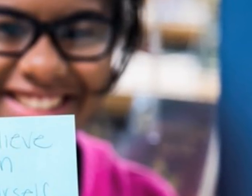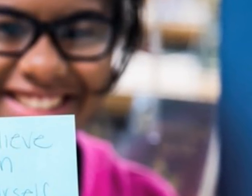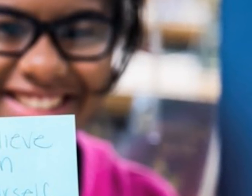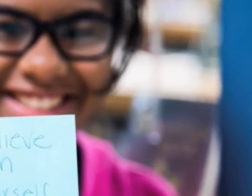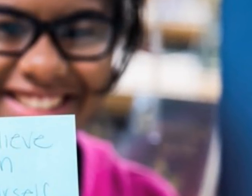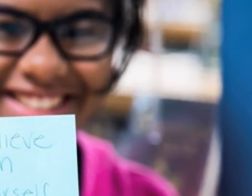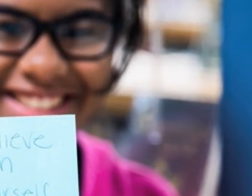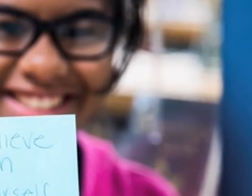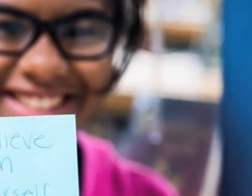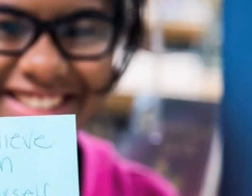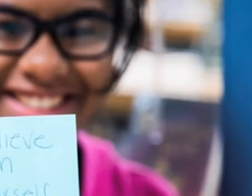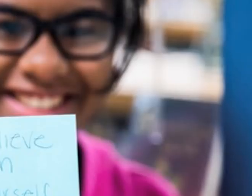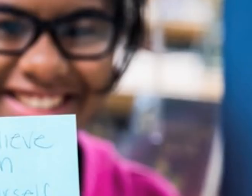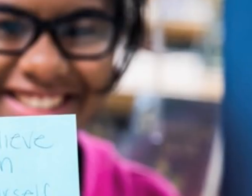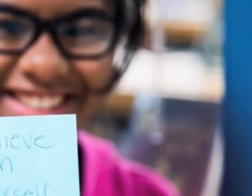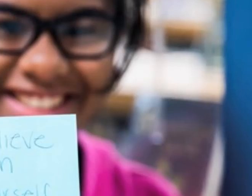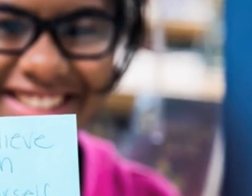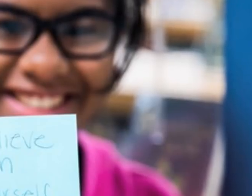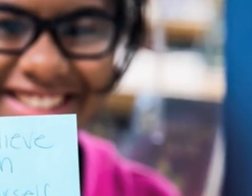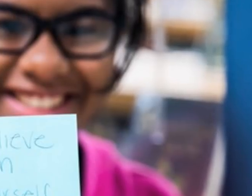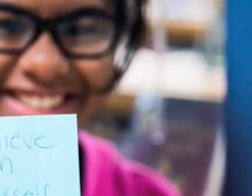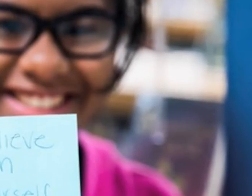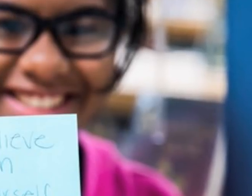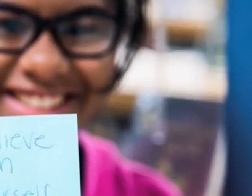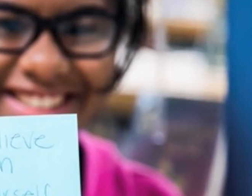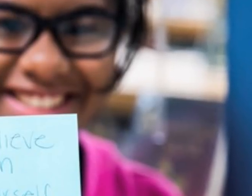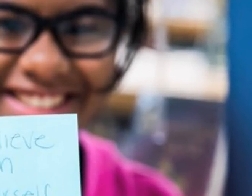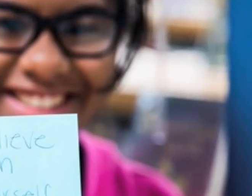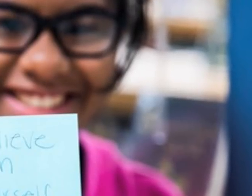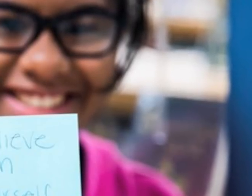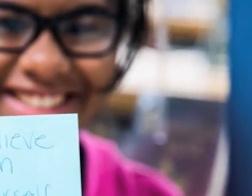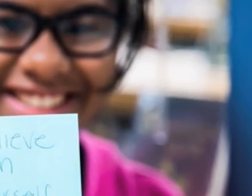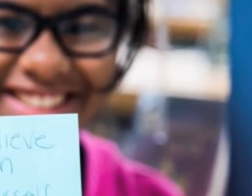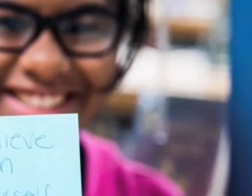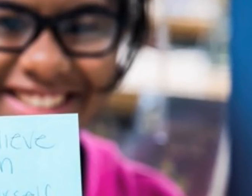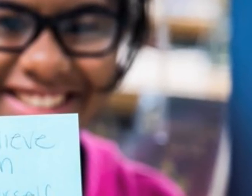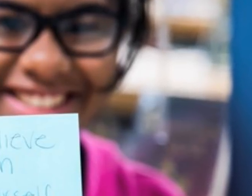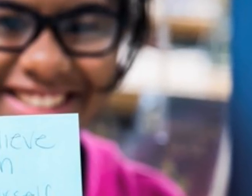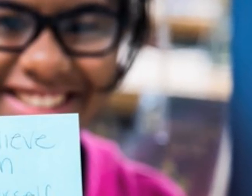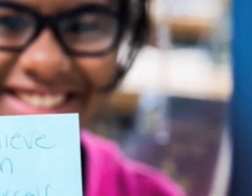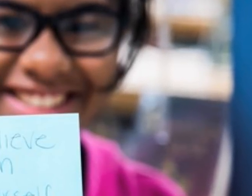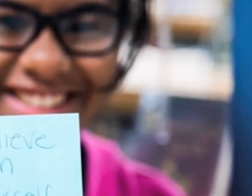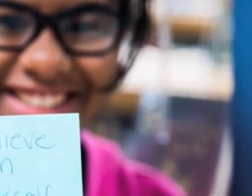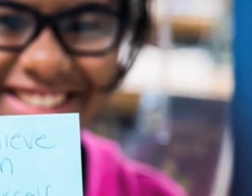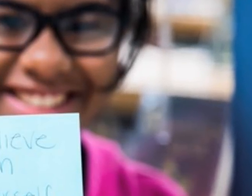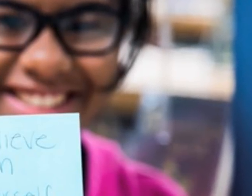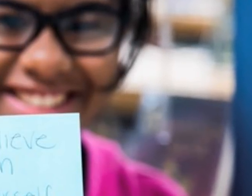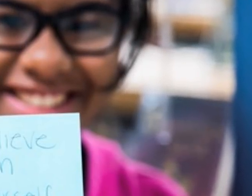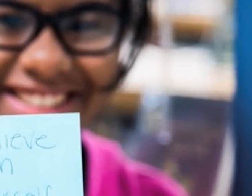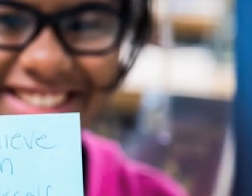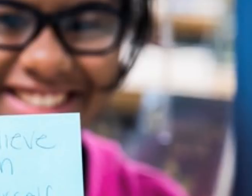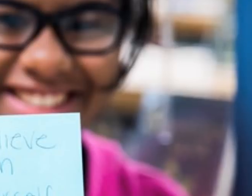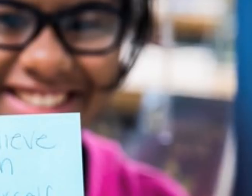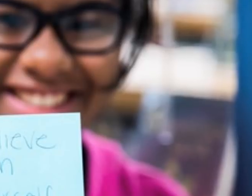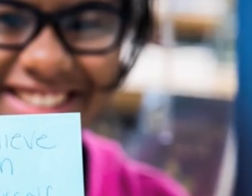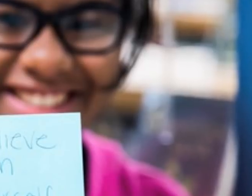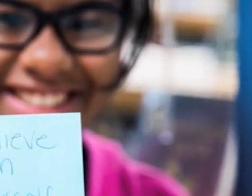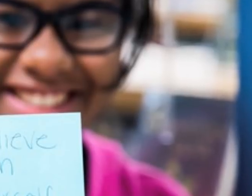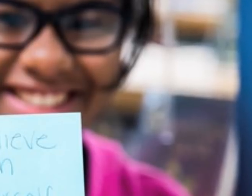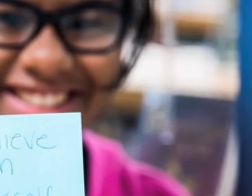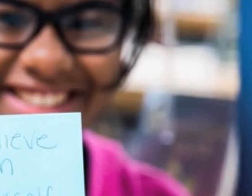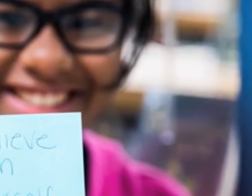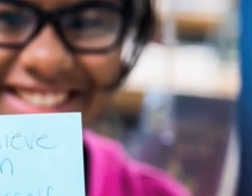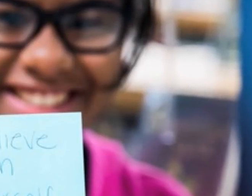Maryland State Department of Education for Early Childhood Education. This grant will be used by the Community Action Council of Howard